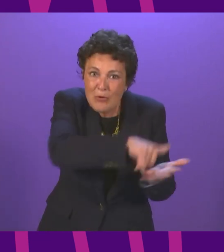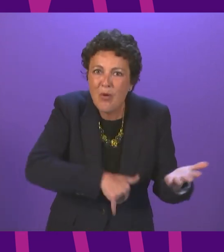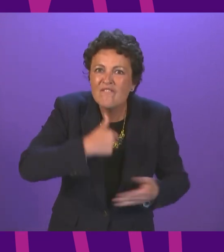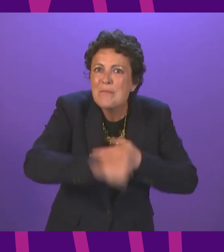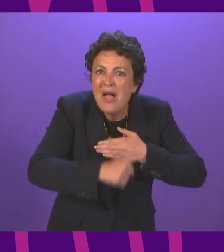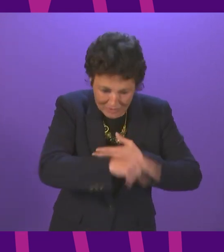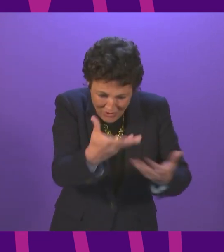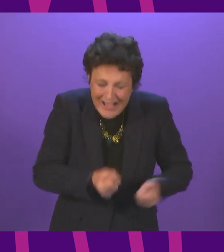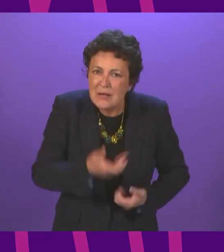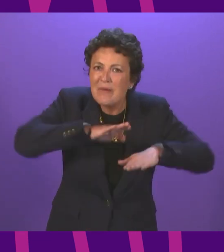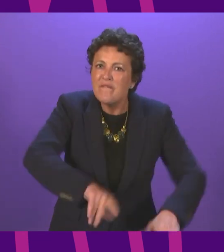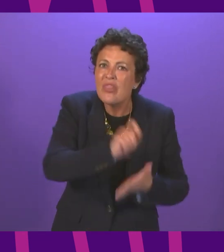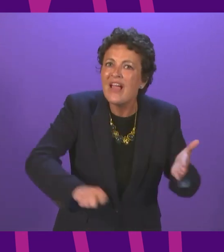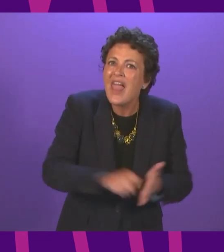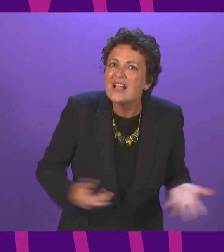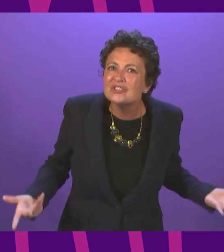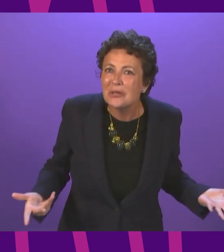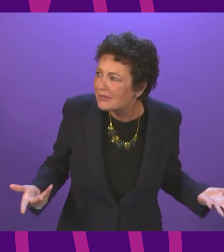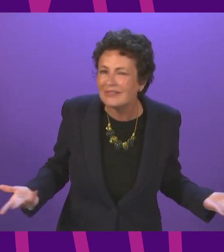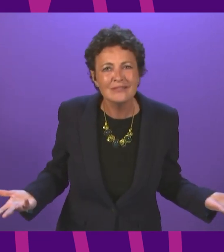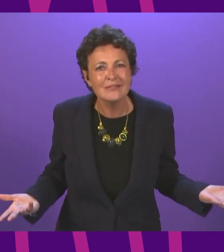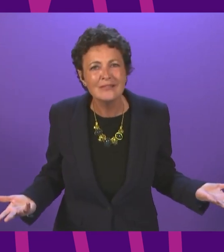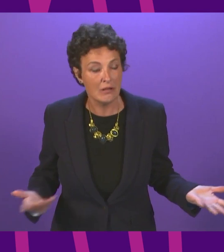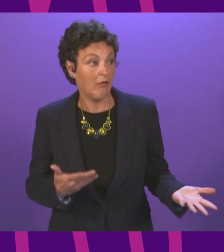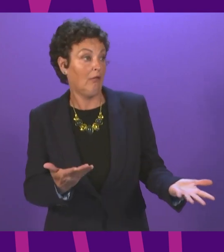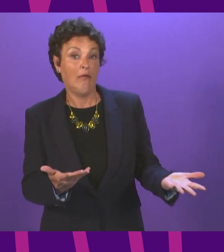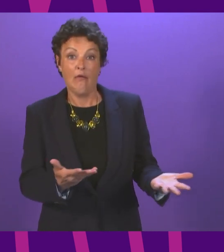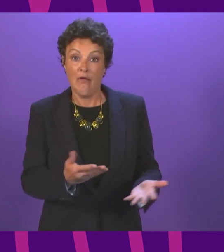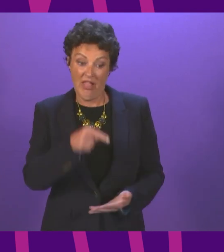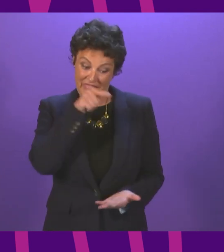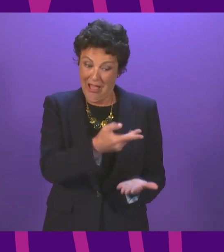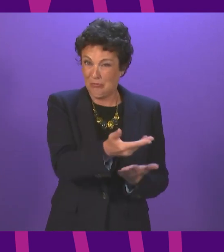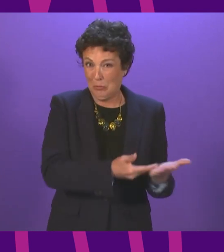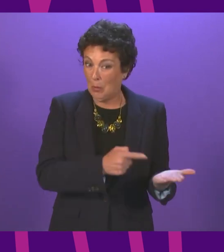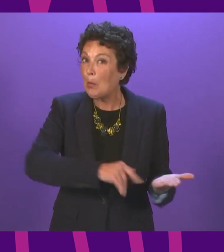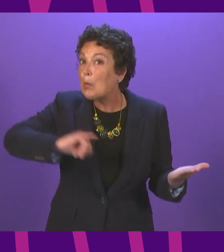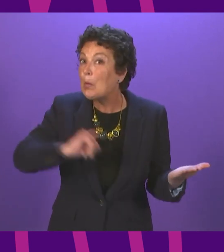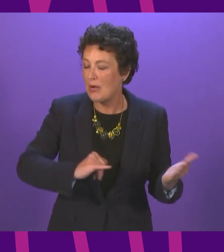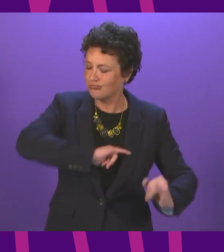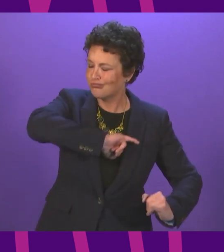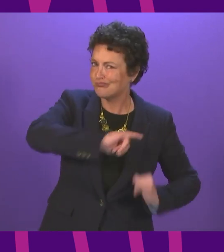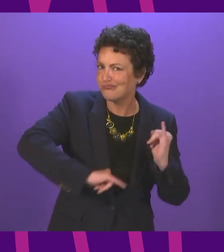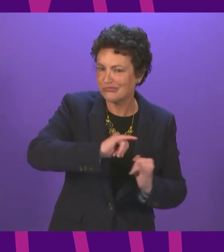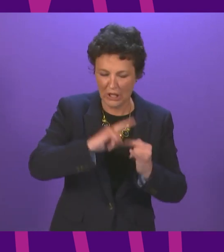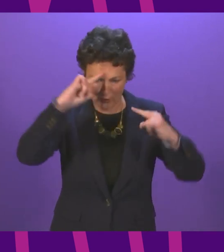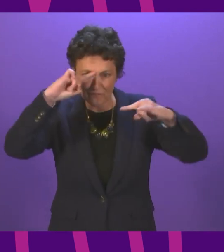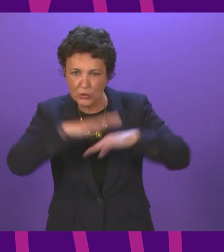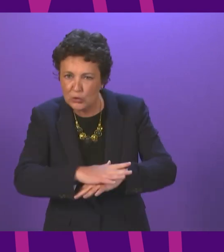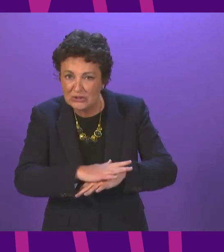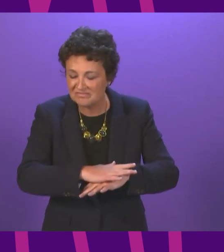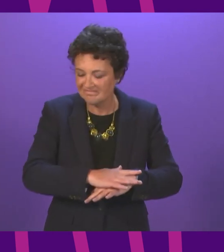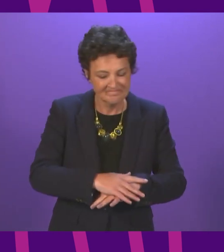before the election that we've just been through. And of course that damning OECD report criticised the confusing and